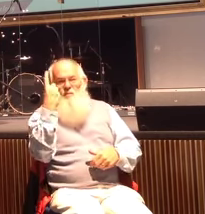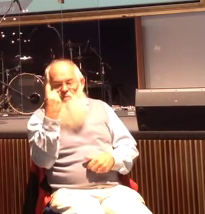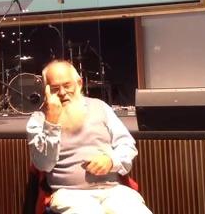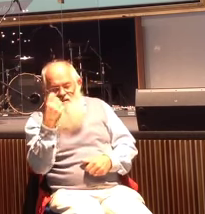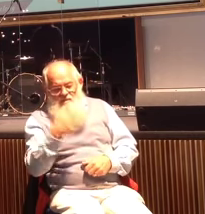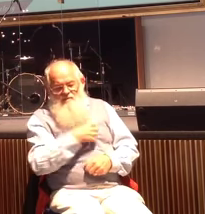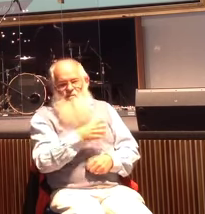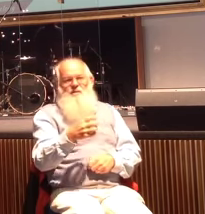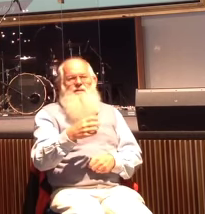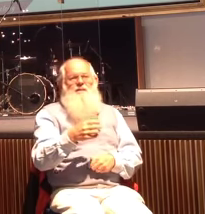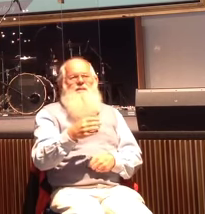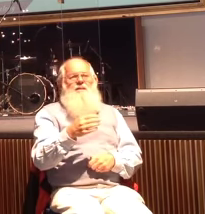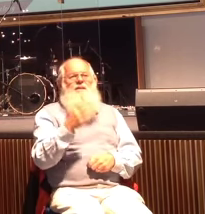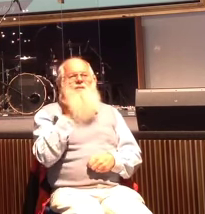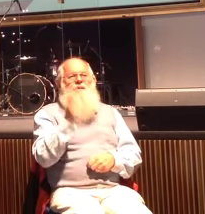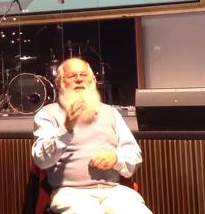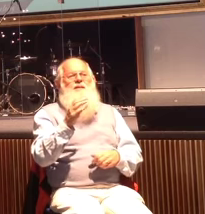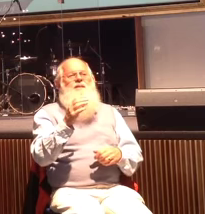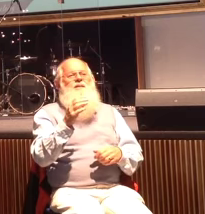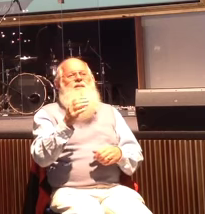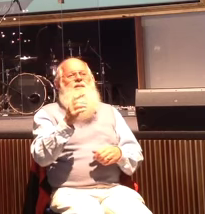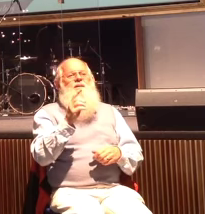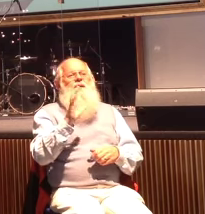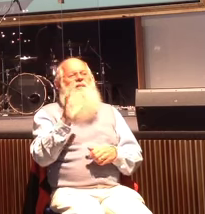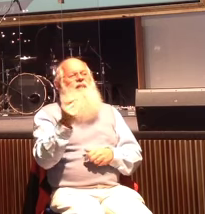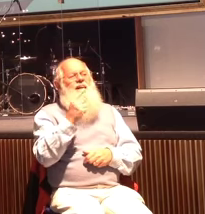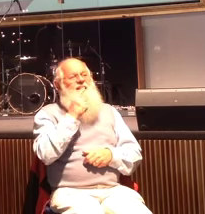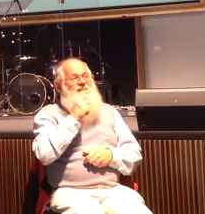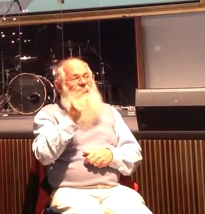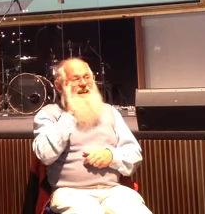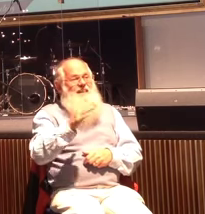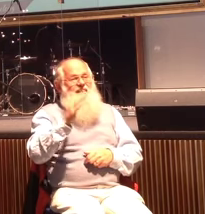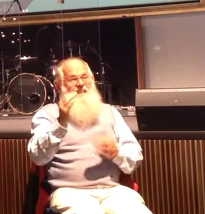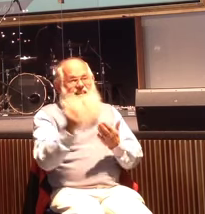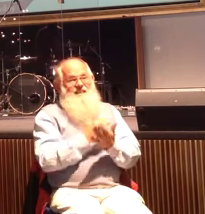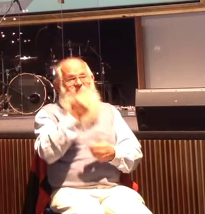pull he was credited for saving 75 people